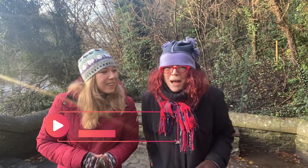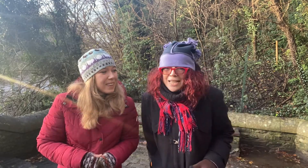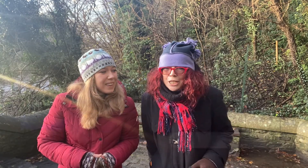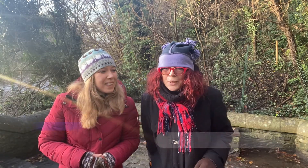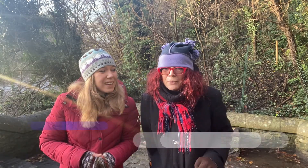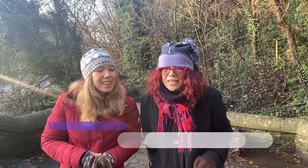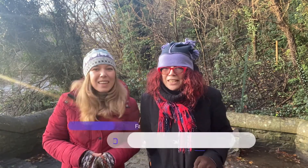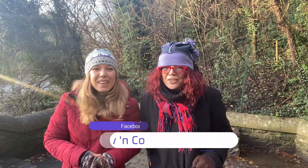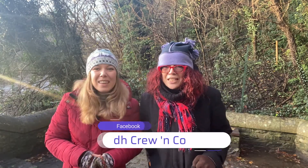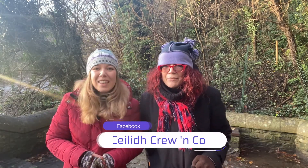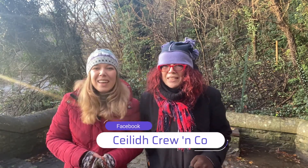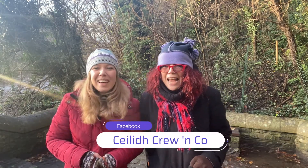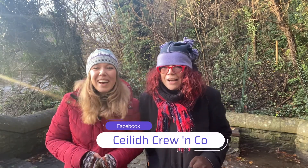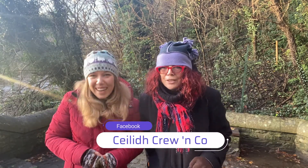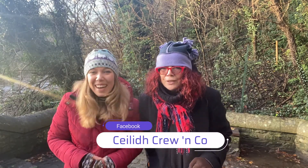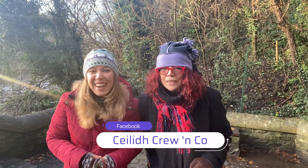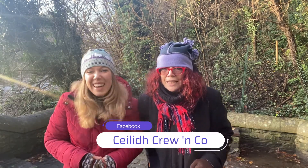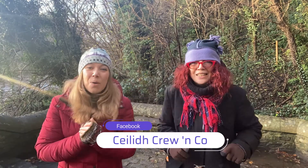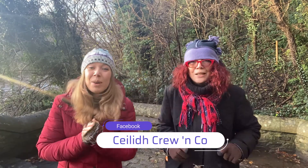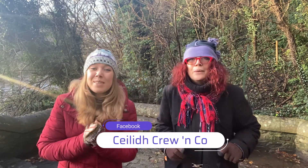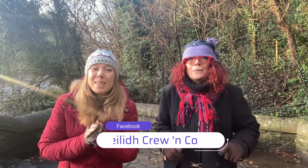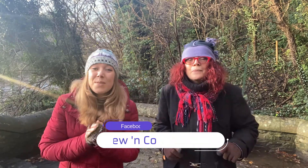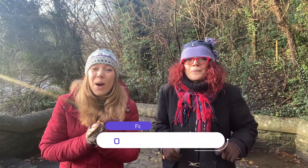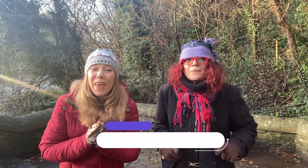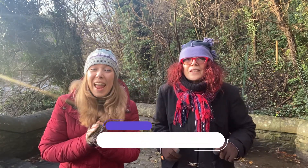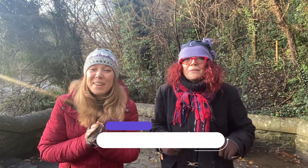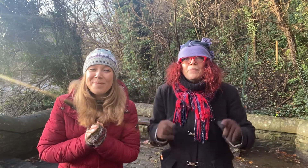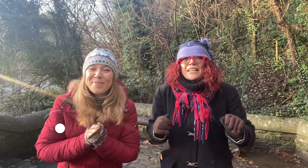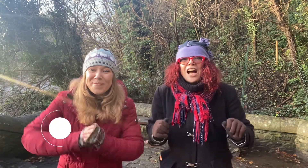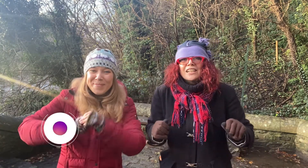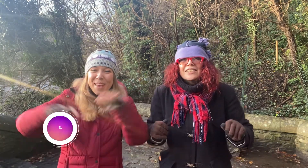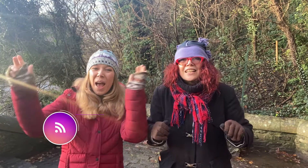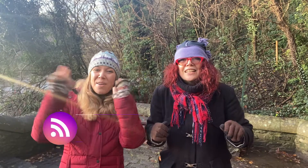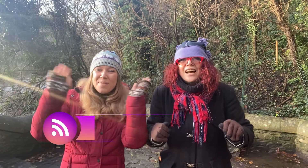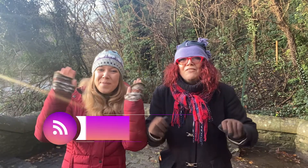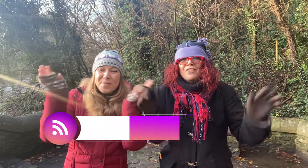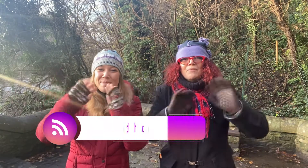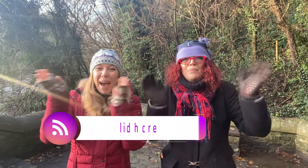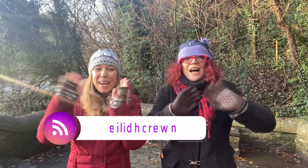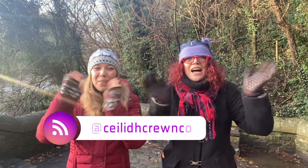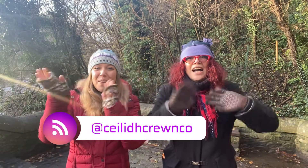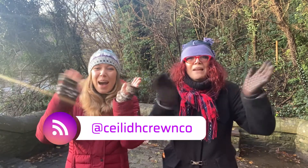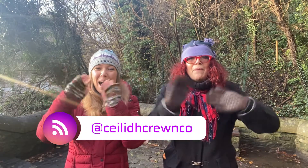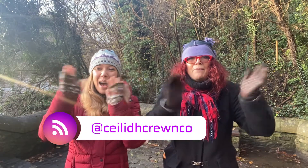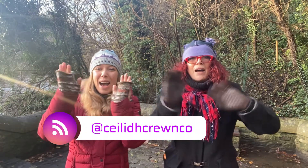might do our wee Christmas carol. We'll see you all then. Big hugs and love. Bye everyone. bye.